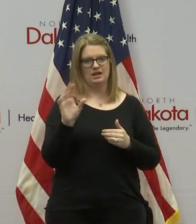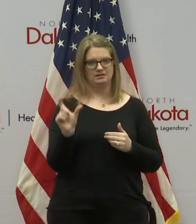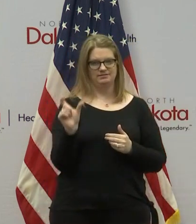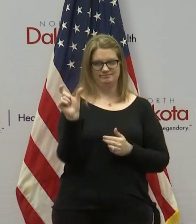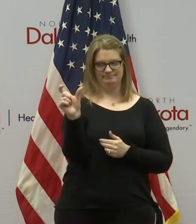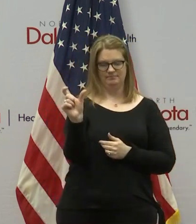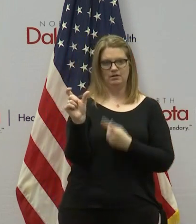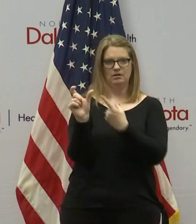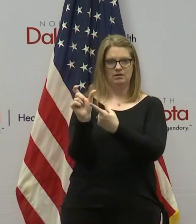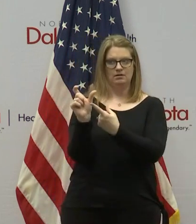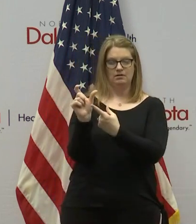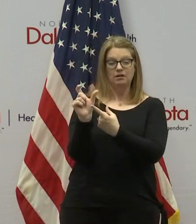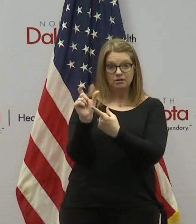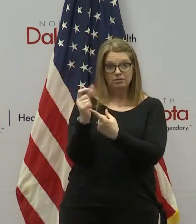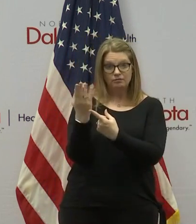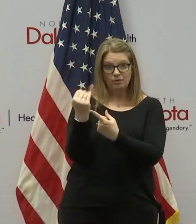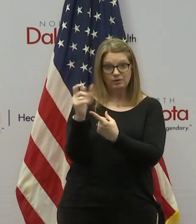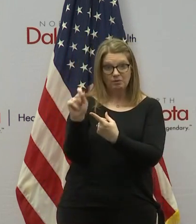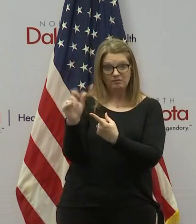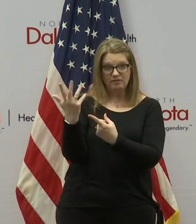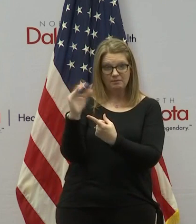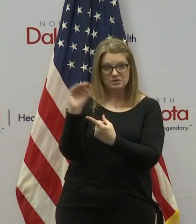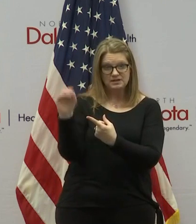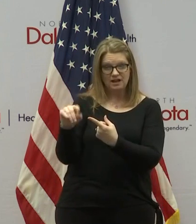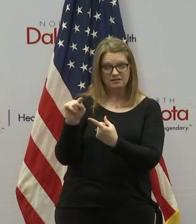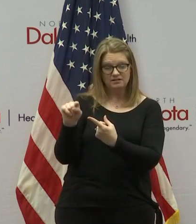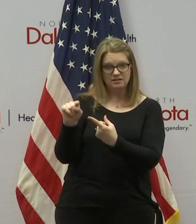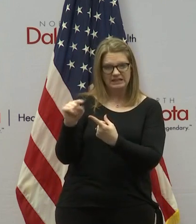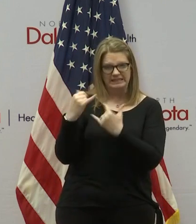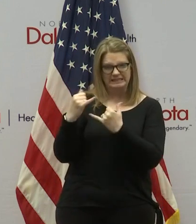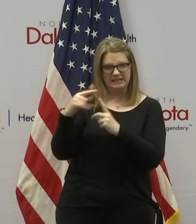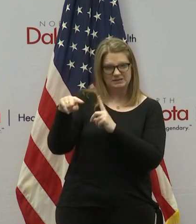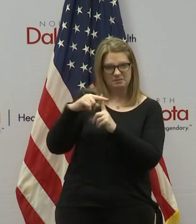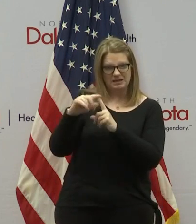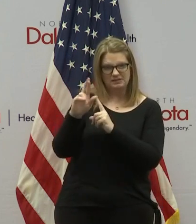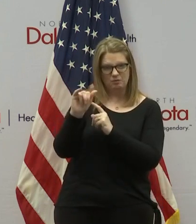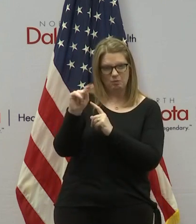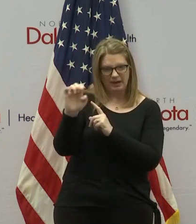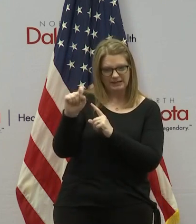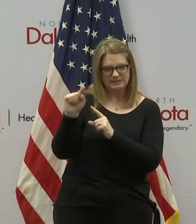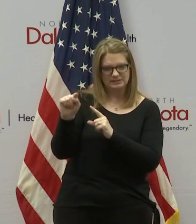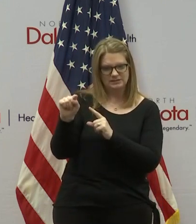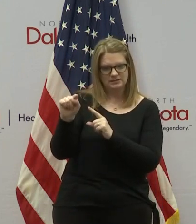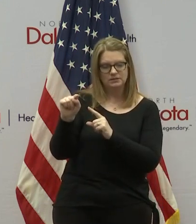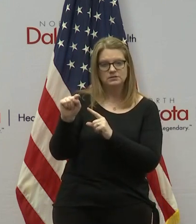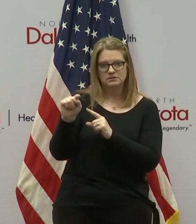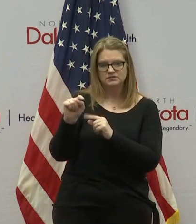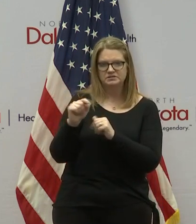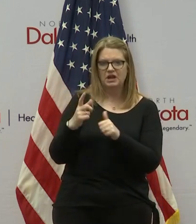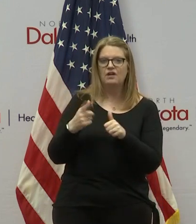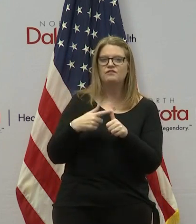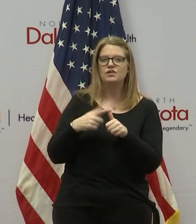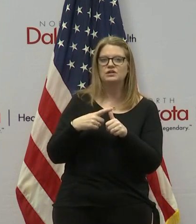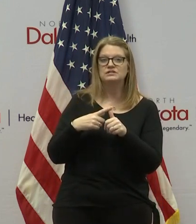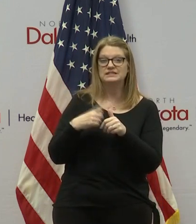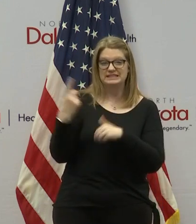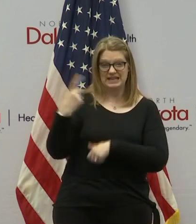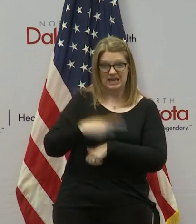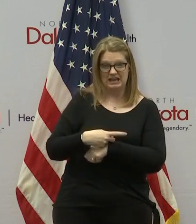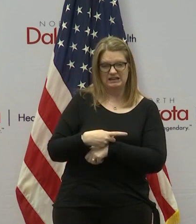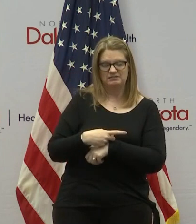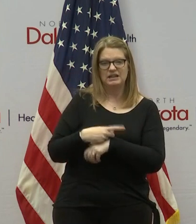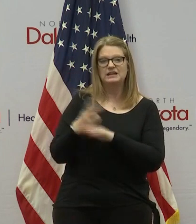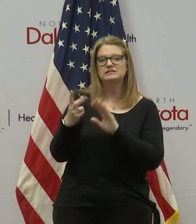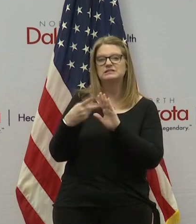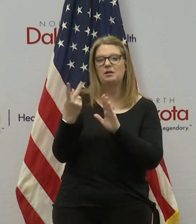at you that 14.5 percent in terms of our today's positive rate that's our first double digit day that we've